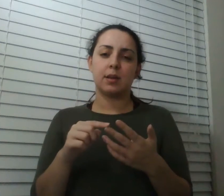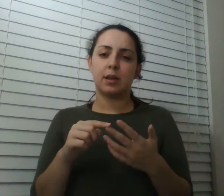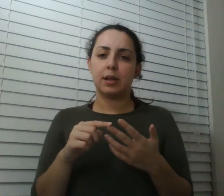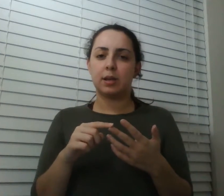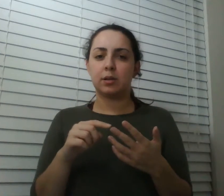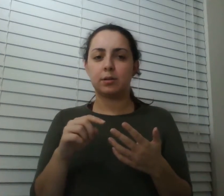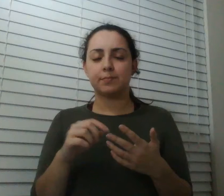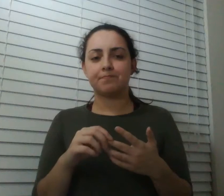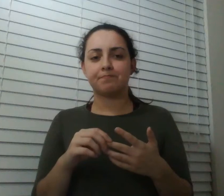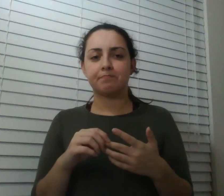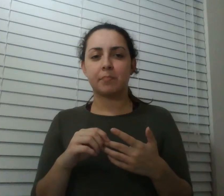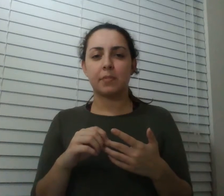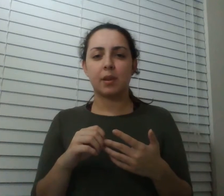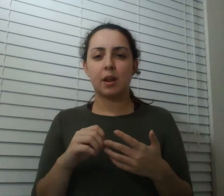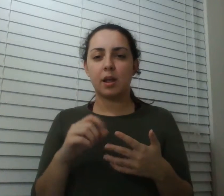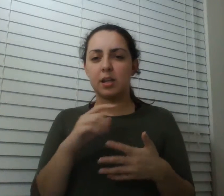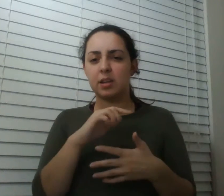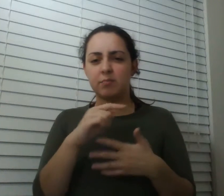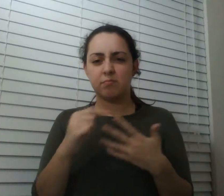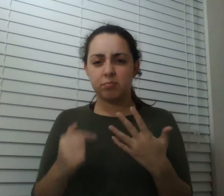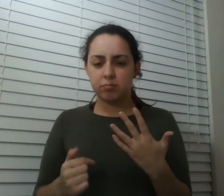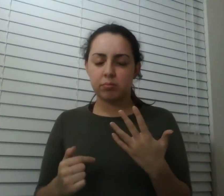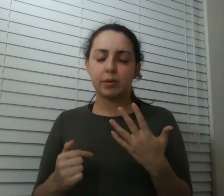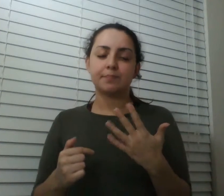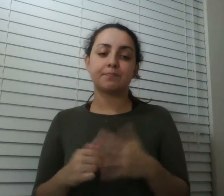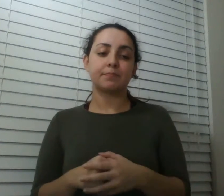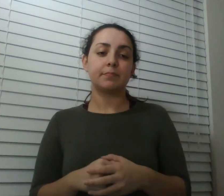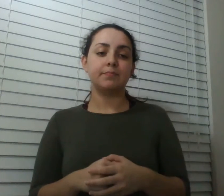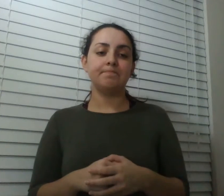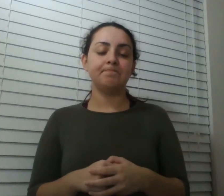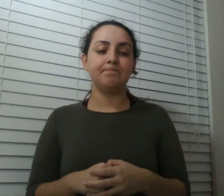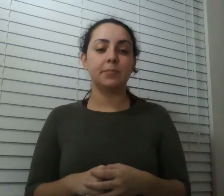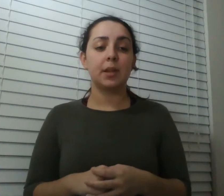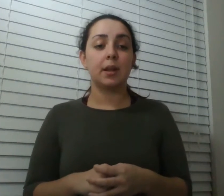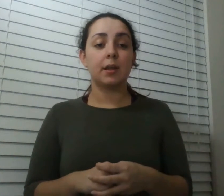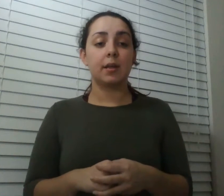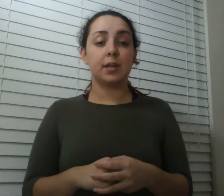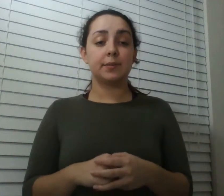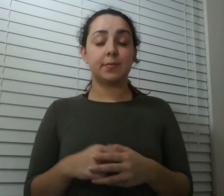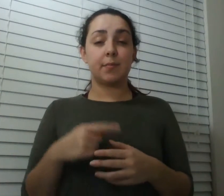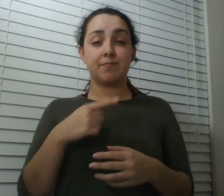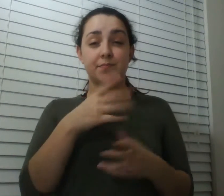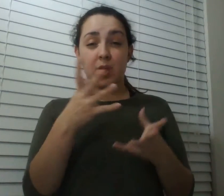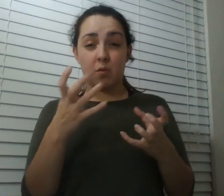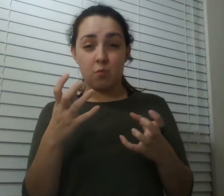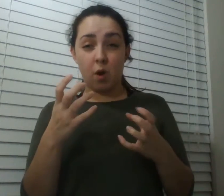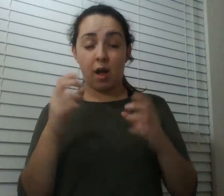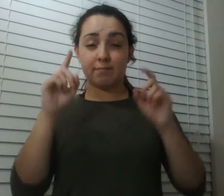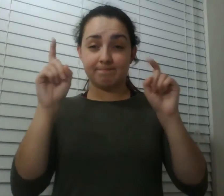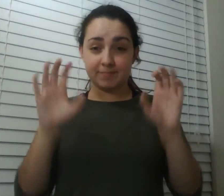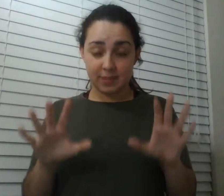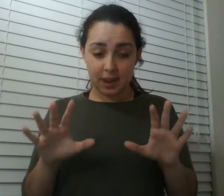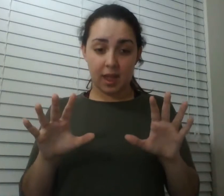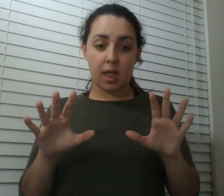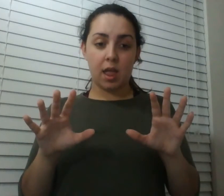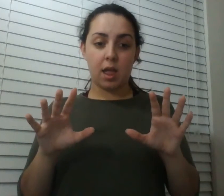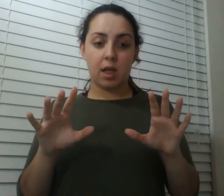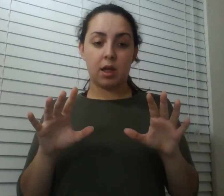too they would have if they knew about it the problem is they want to be able to test all these drugs so that they can use